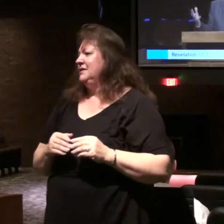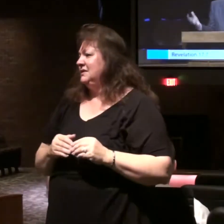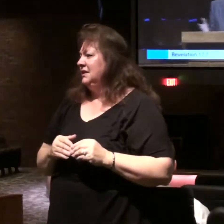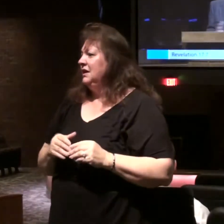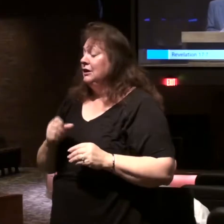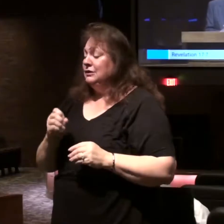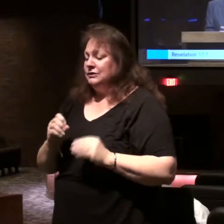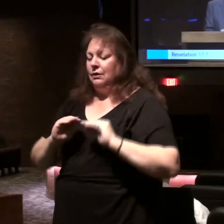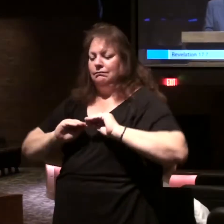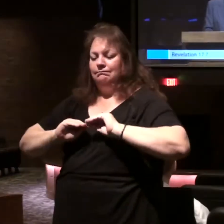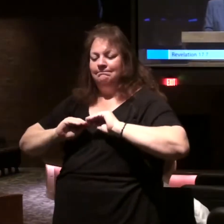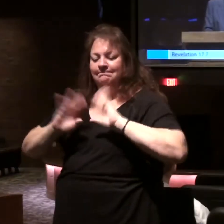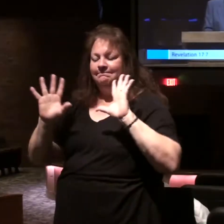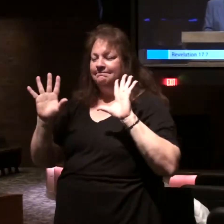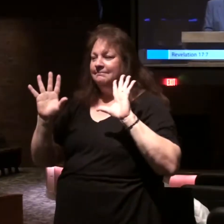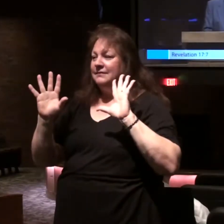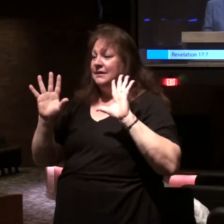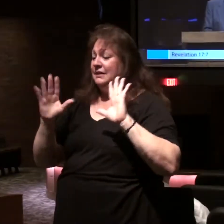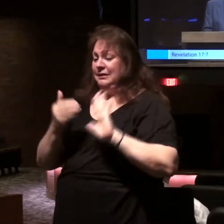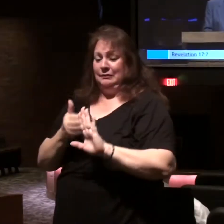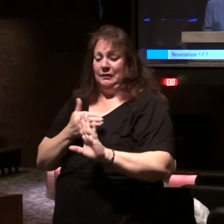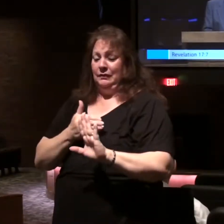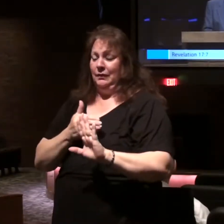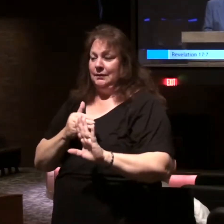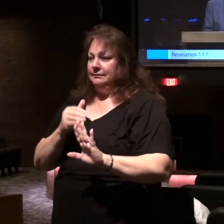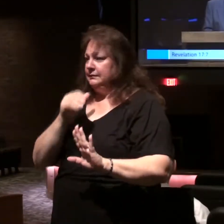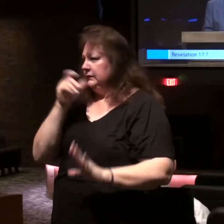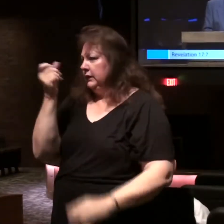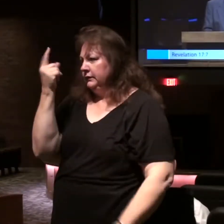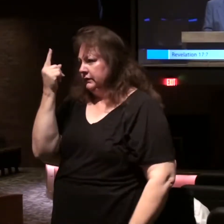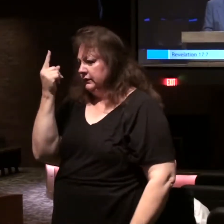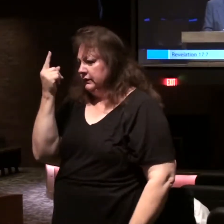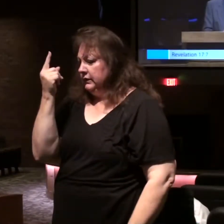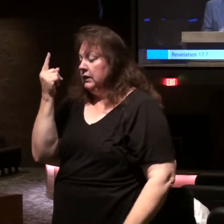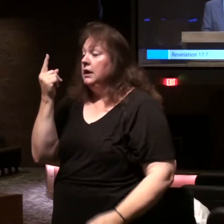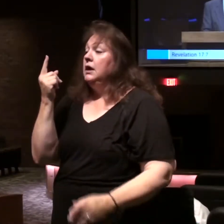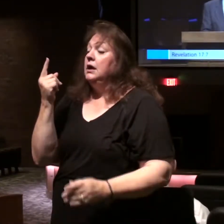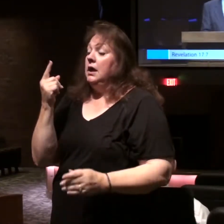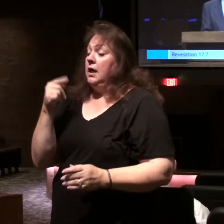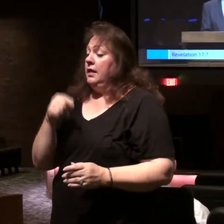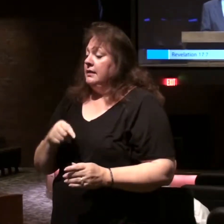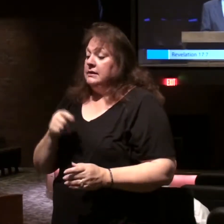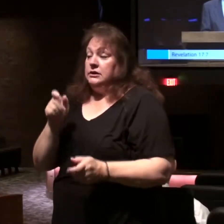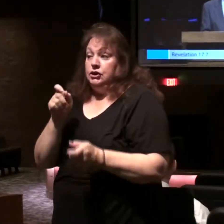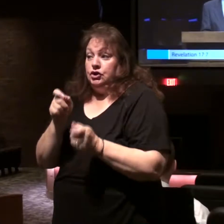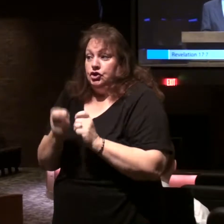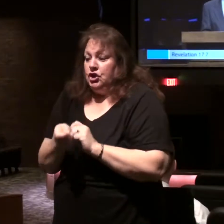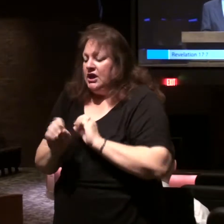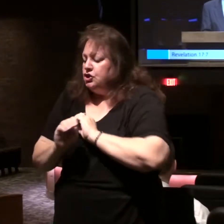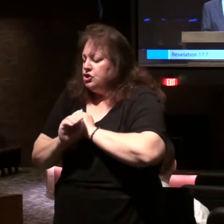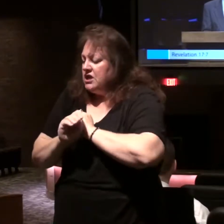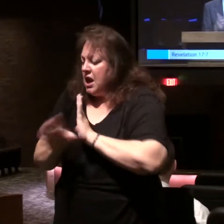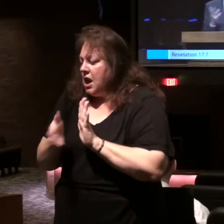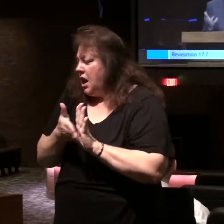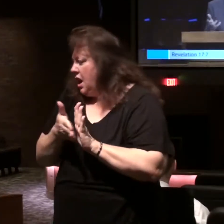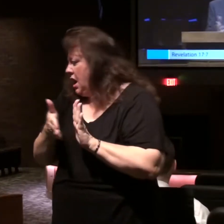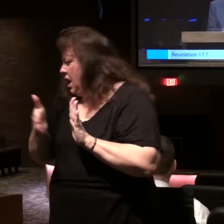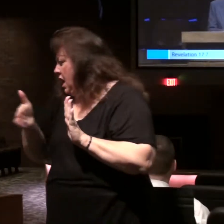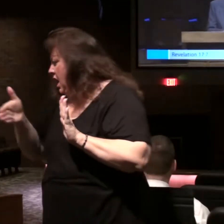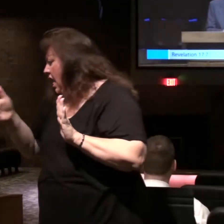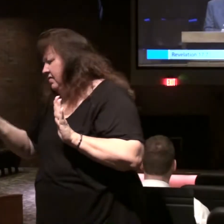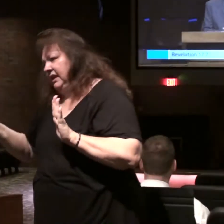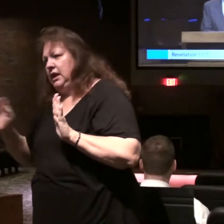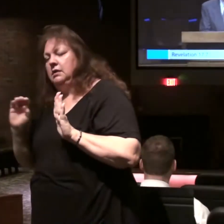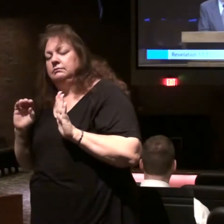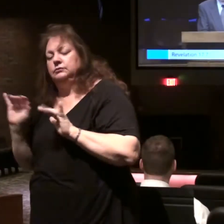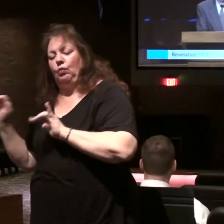And so there's a clarity that was not there before. It's important today, though. This does not change anything that happened before. We're going